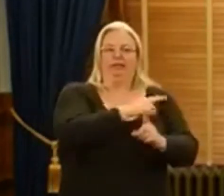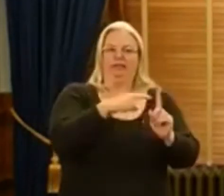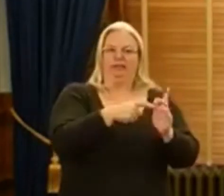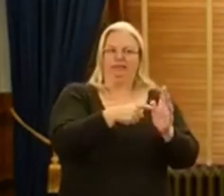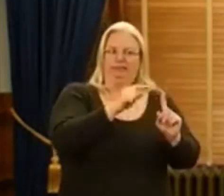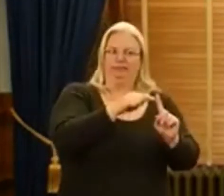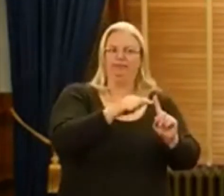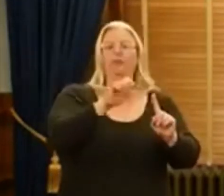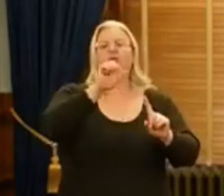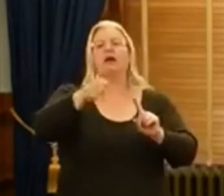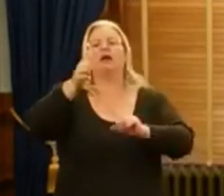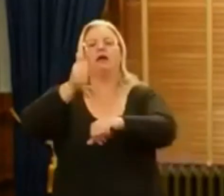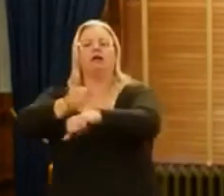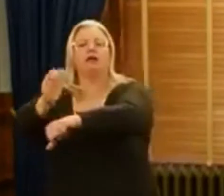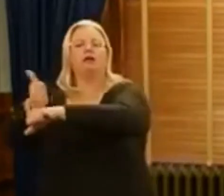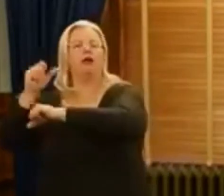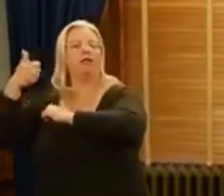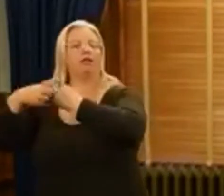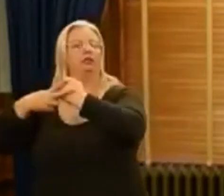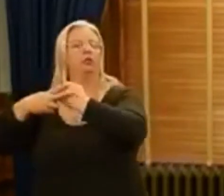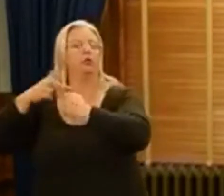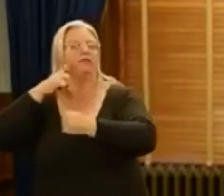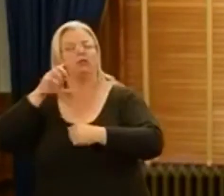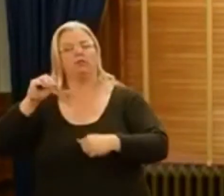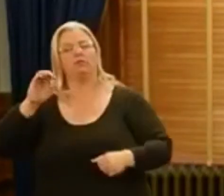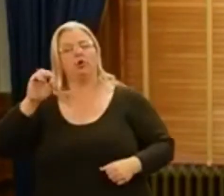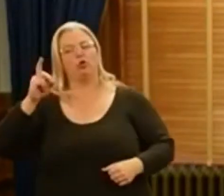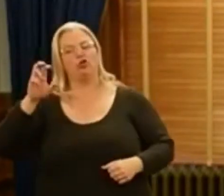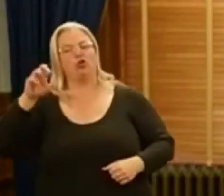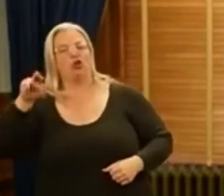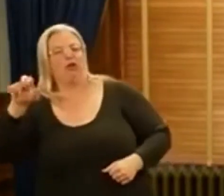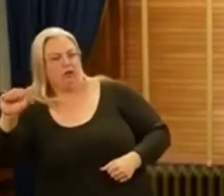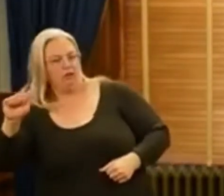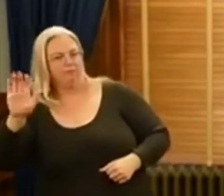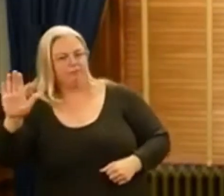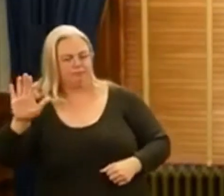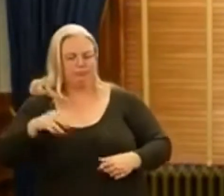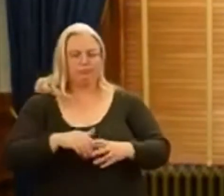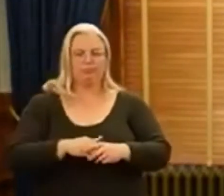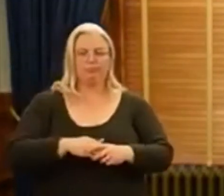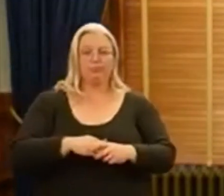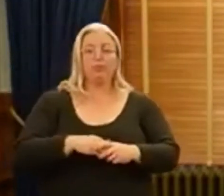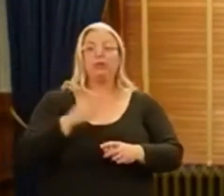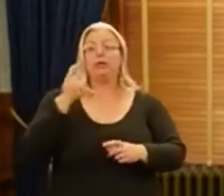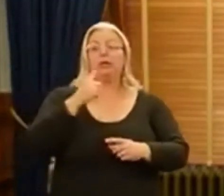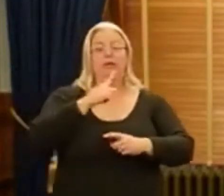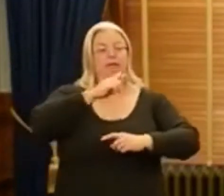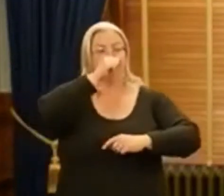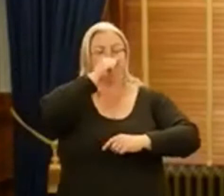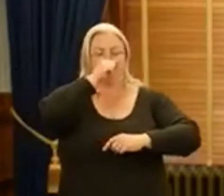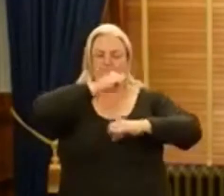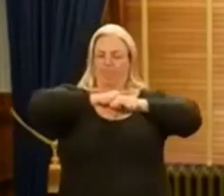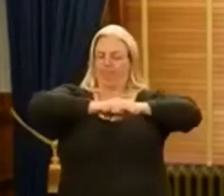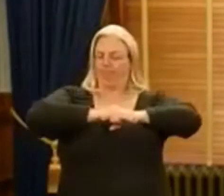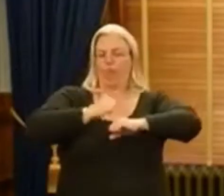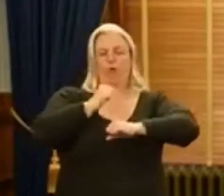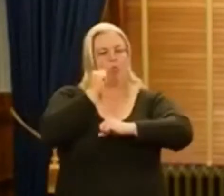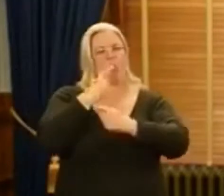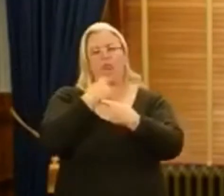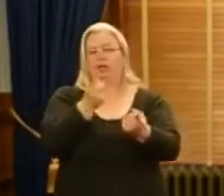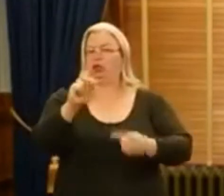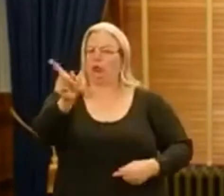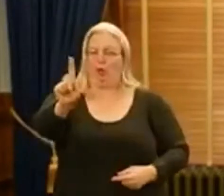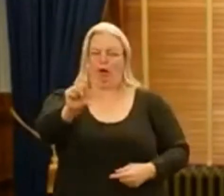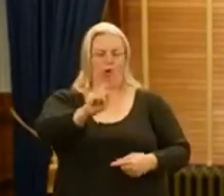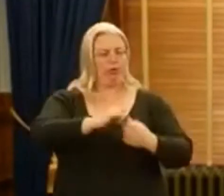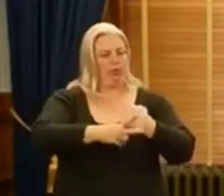be setting up other storage possibilities for Moderna. Due to security reasons, we will not disclose the locations of these